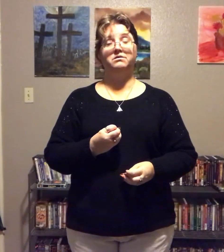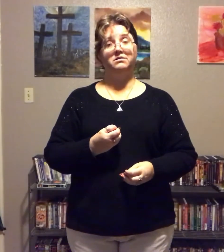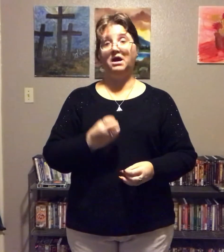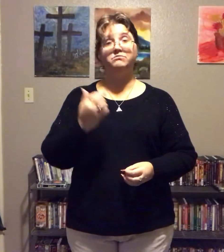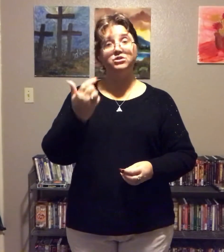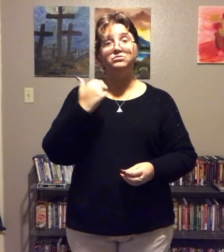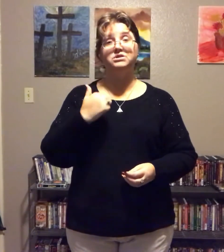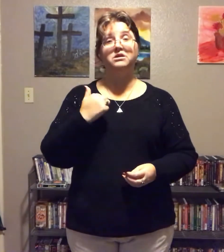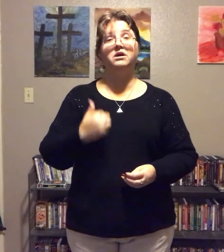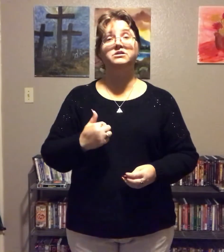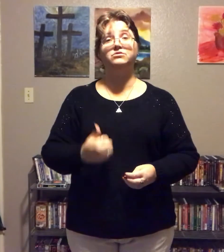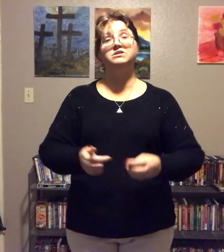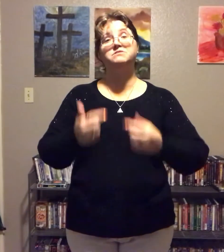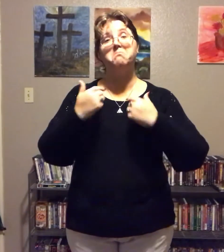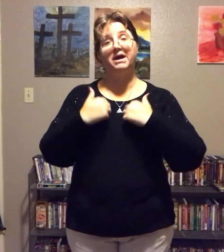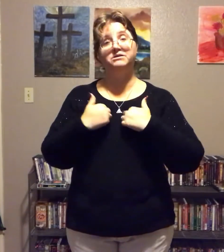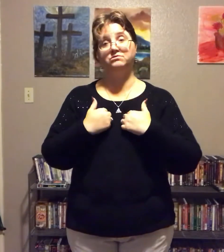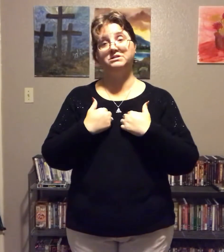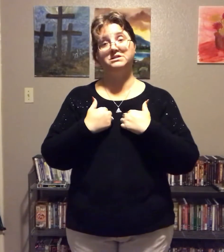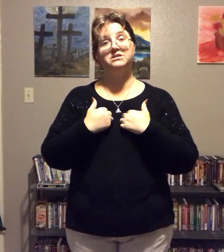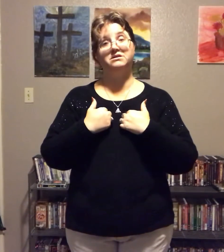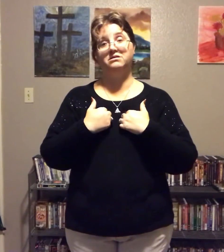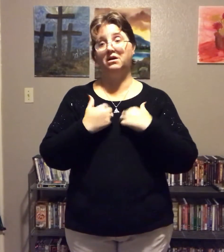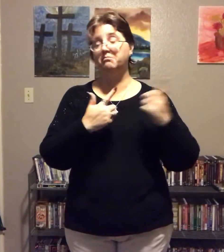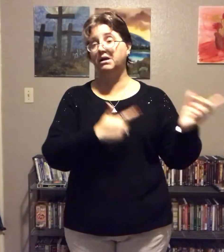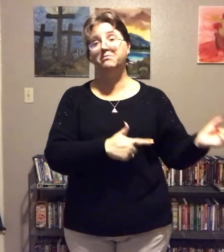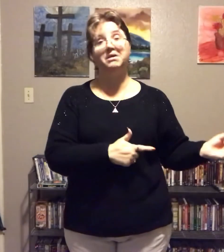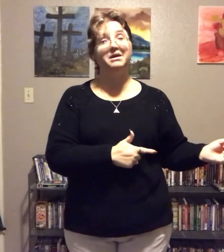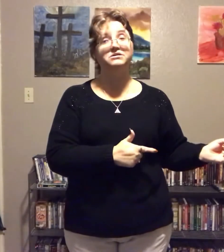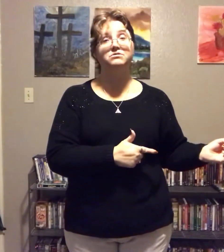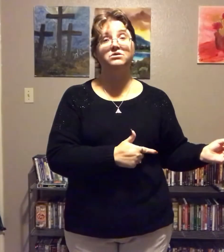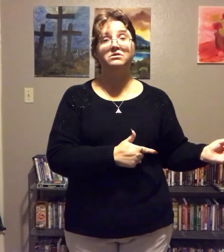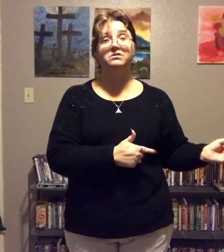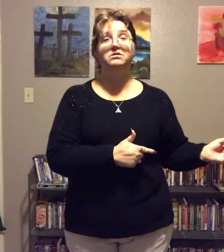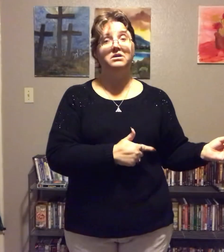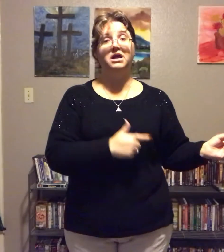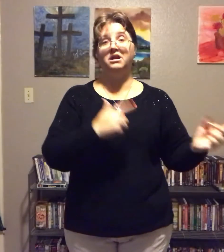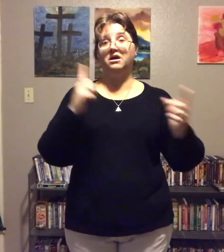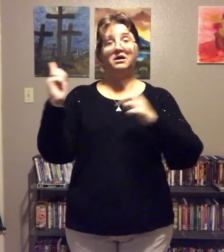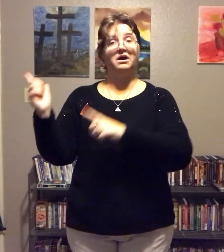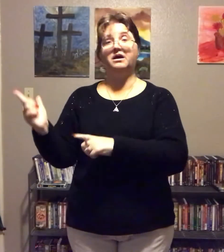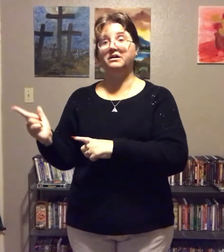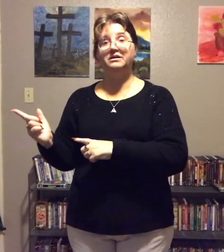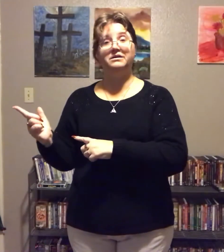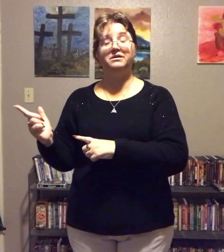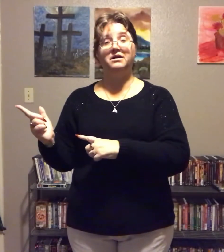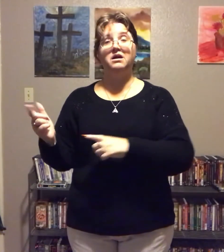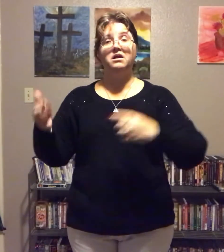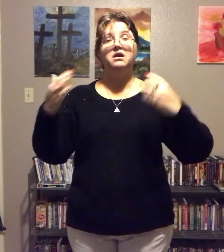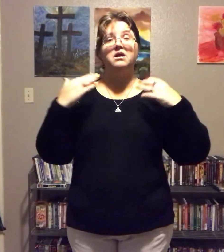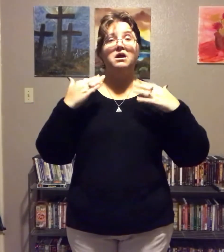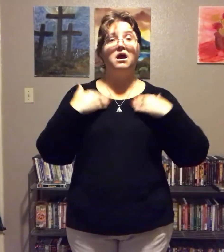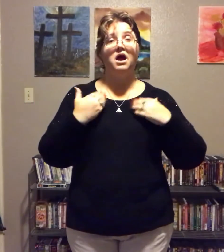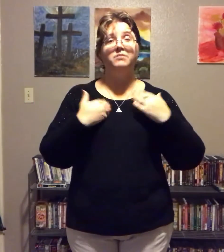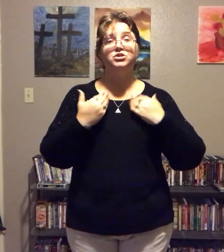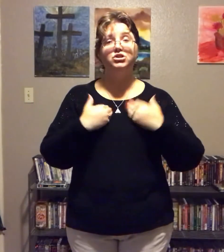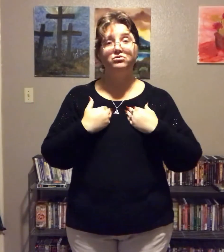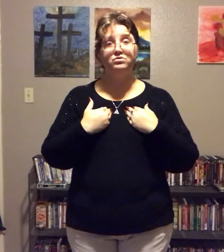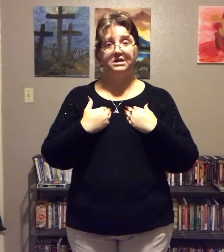I'm choosing not to. It's my choice. Not man-made. And not God. I'm choosing.